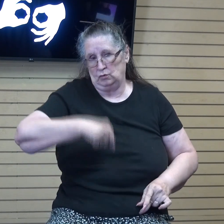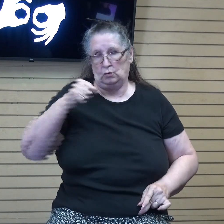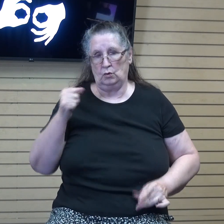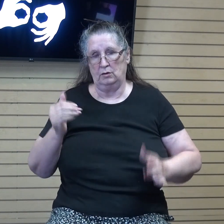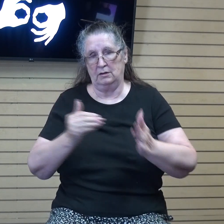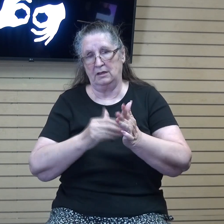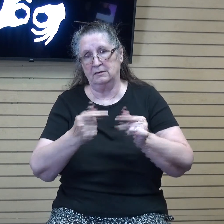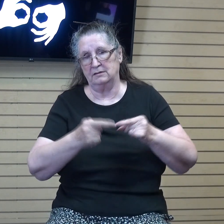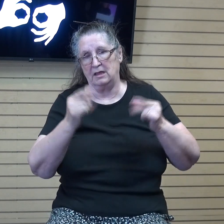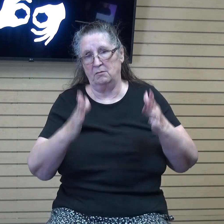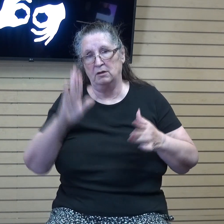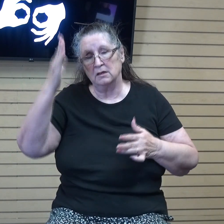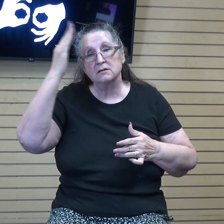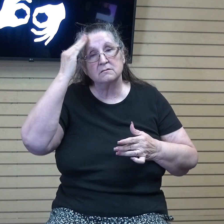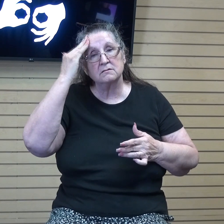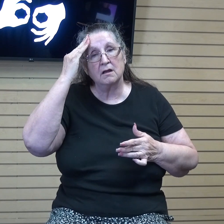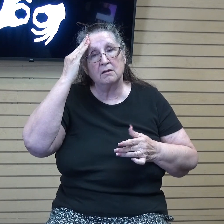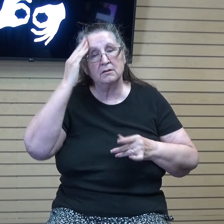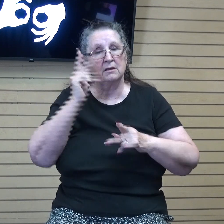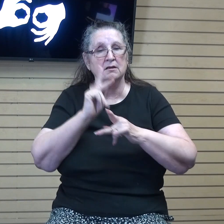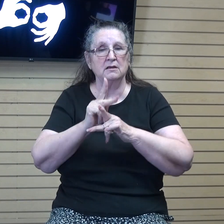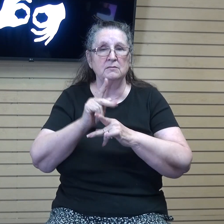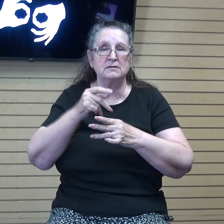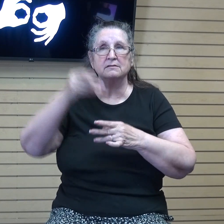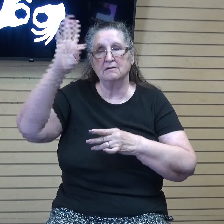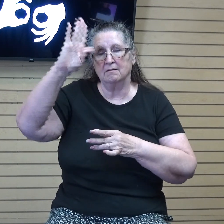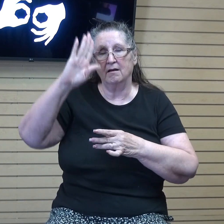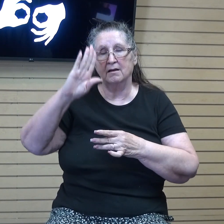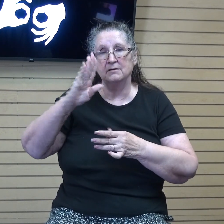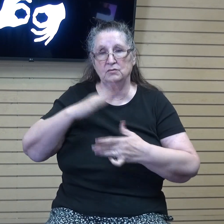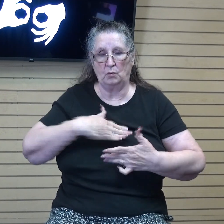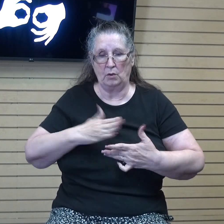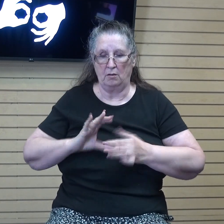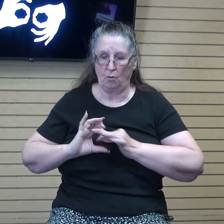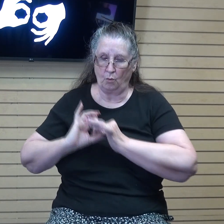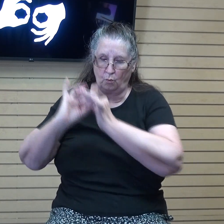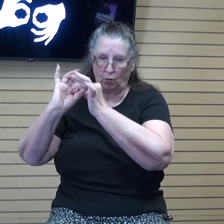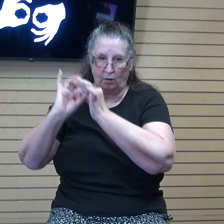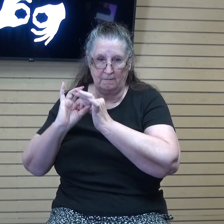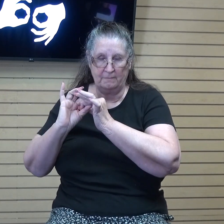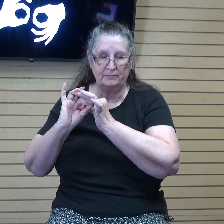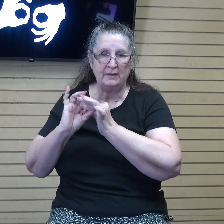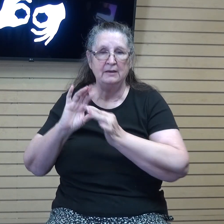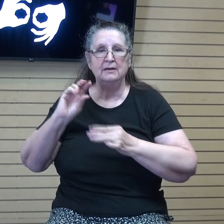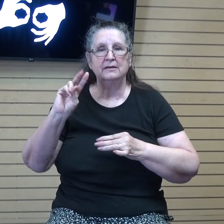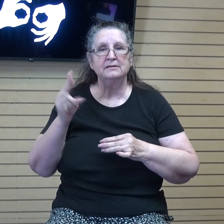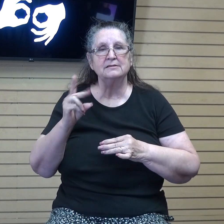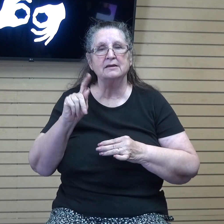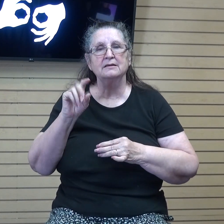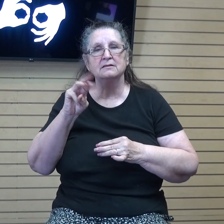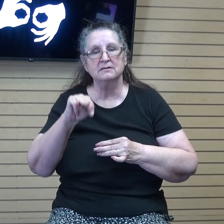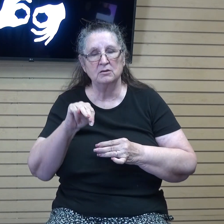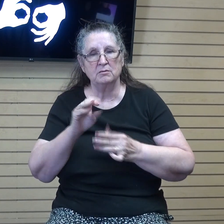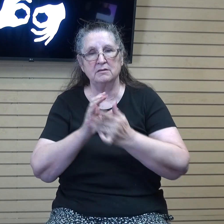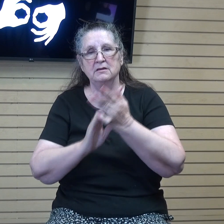And his knowledge keeps us in God's will. We are told in 2 Timothy chapter 3, verse 16 and 17,